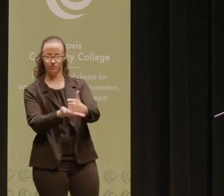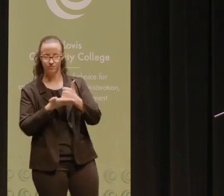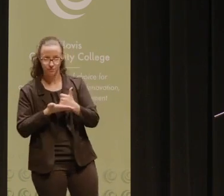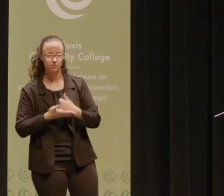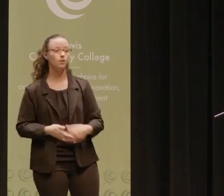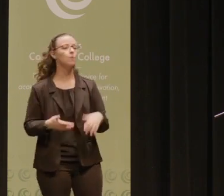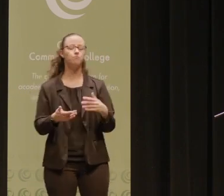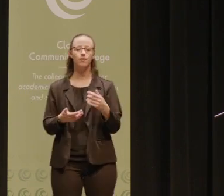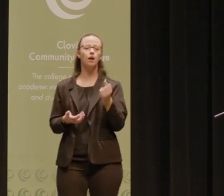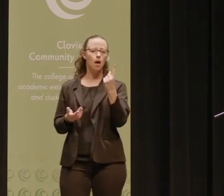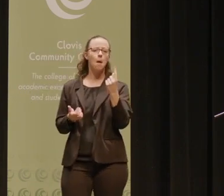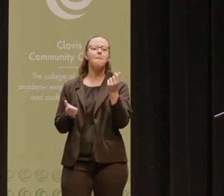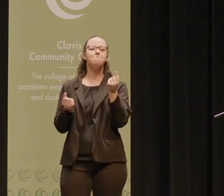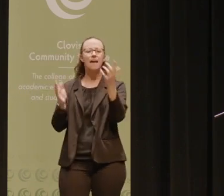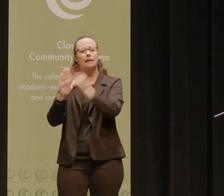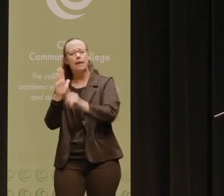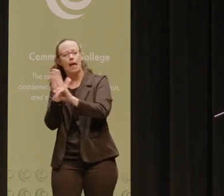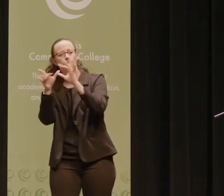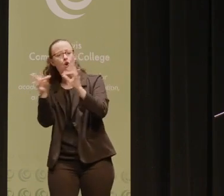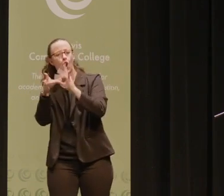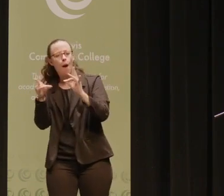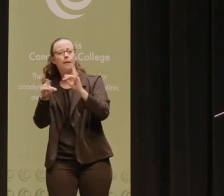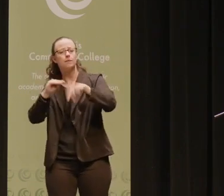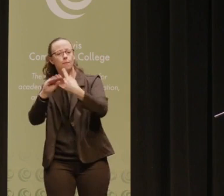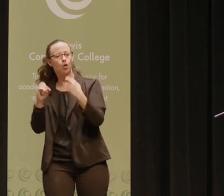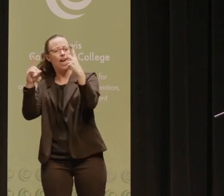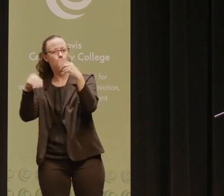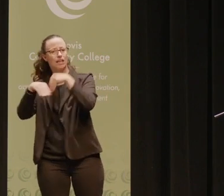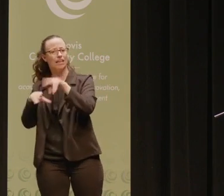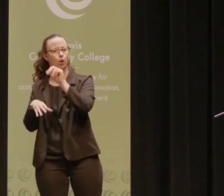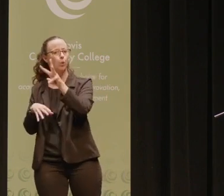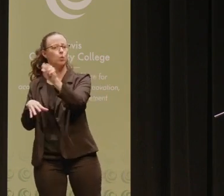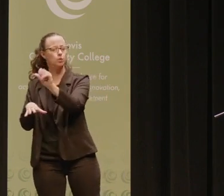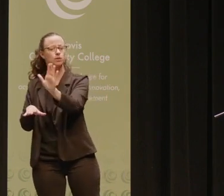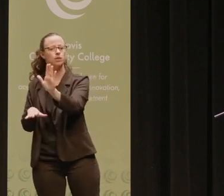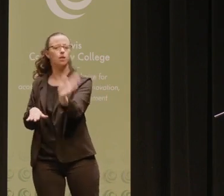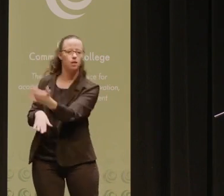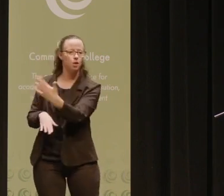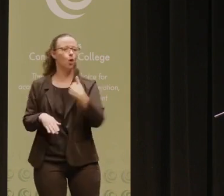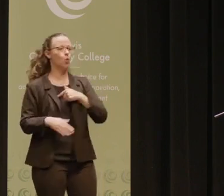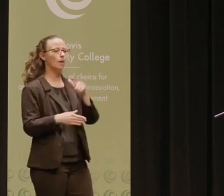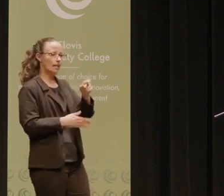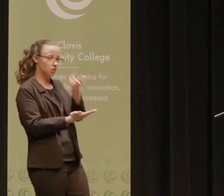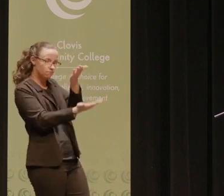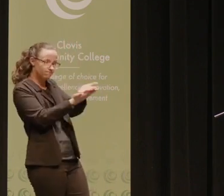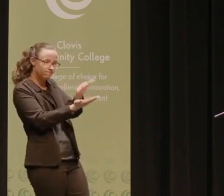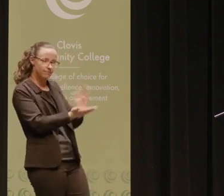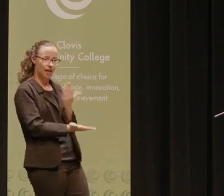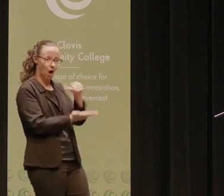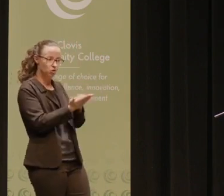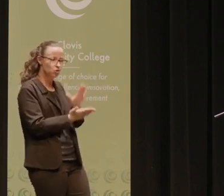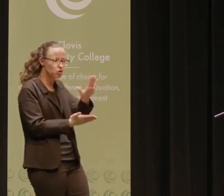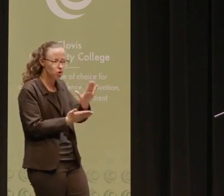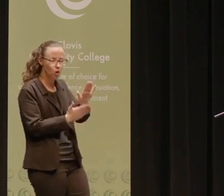about the value of education that is dominating our national headlines today, we need to be very intentional in validating our students both in terms of